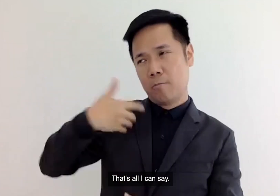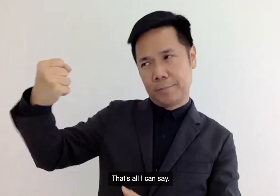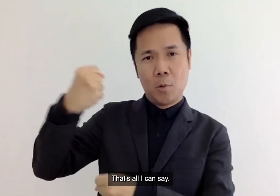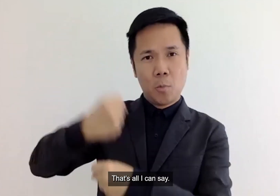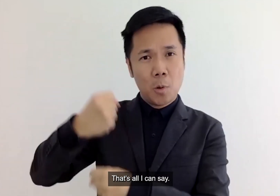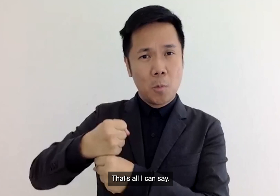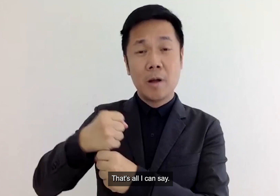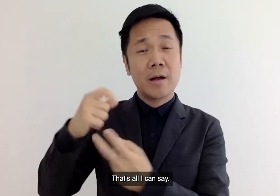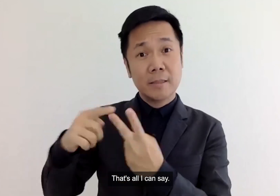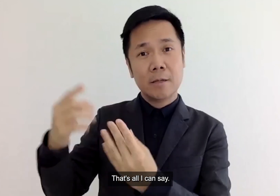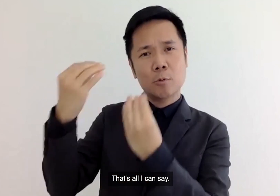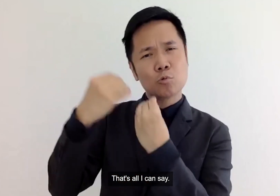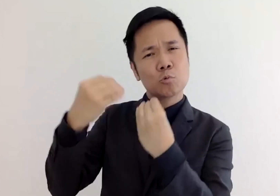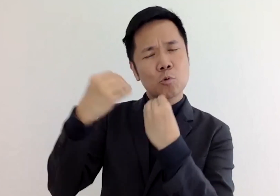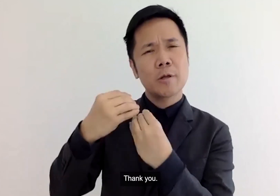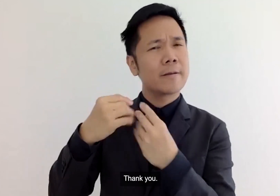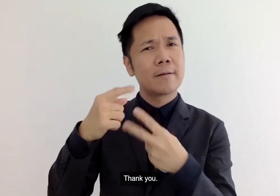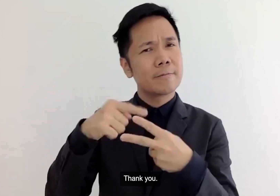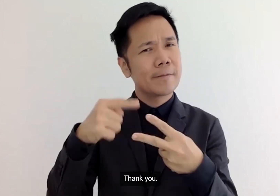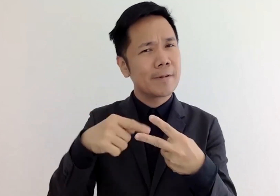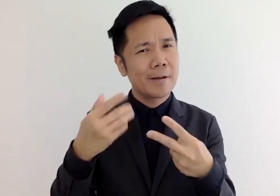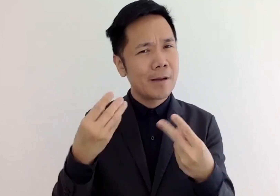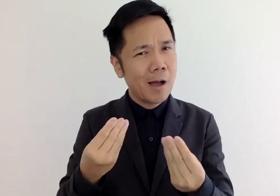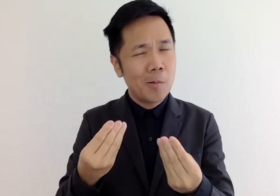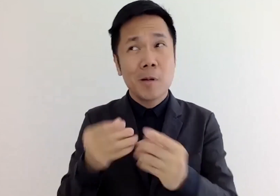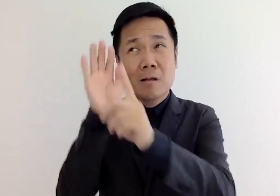my that's all i i can say thank you